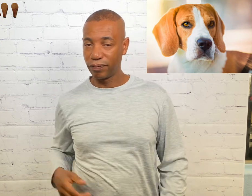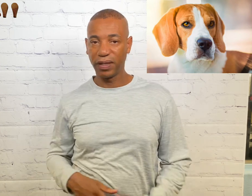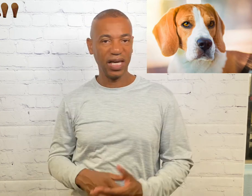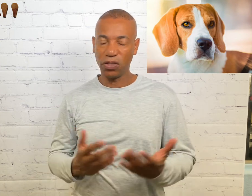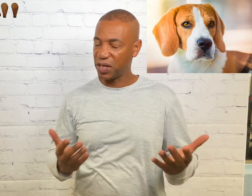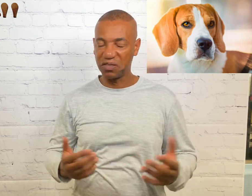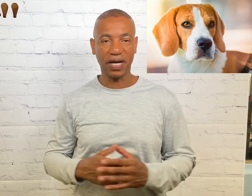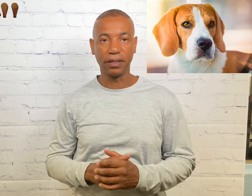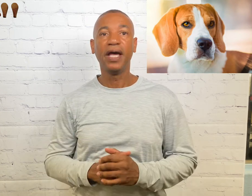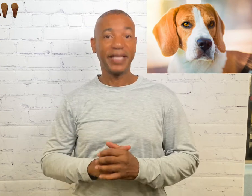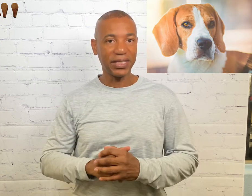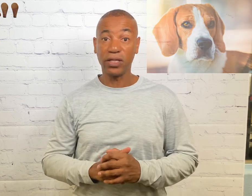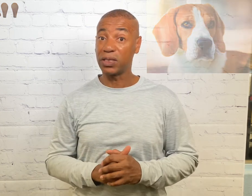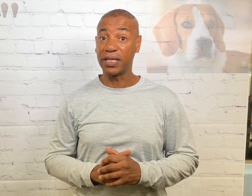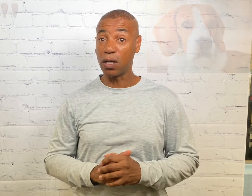Either way is fine. That's how you sign dog.